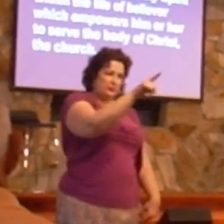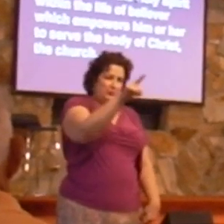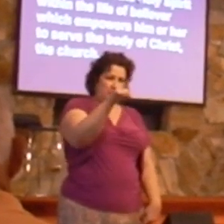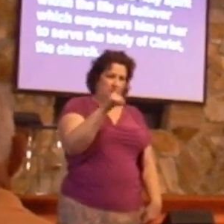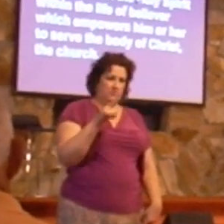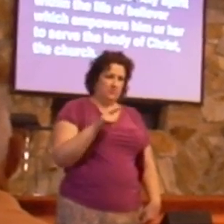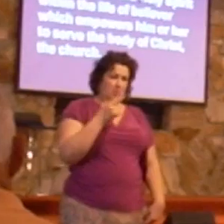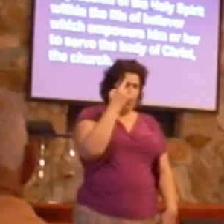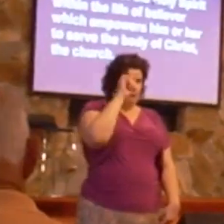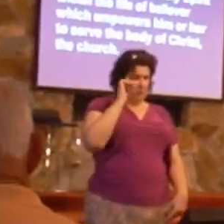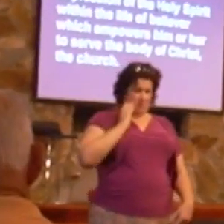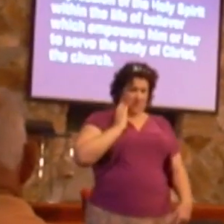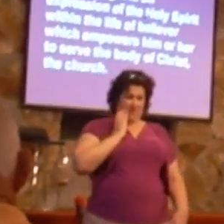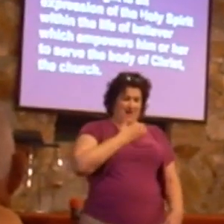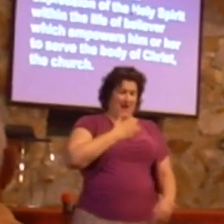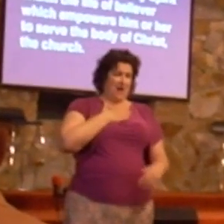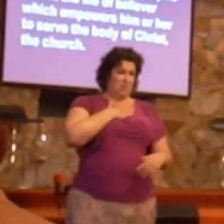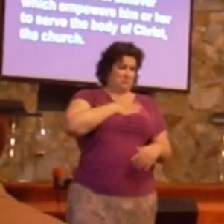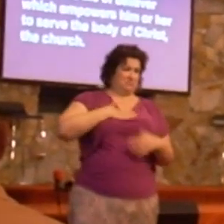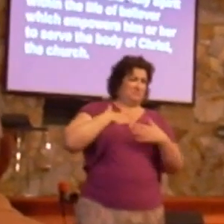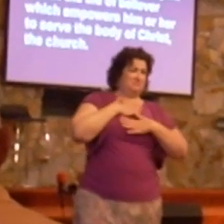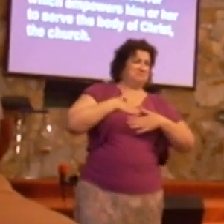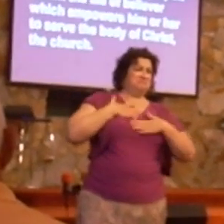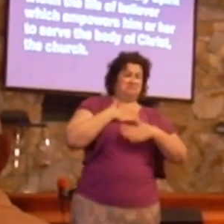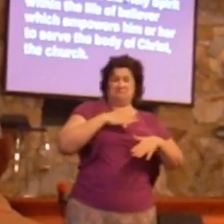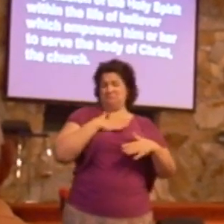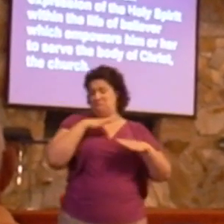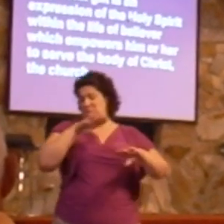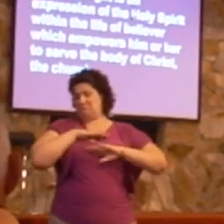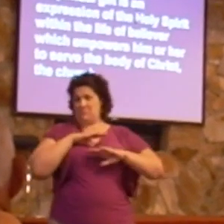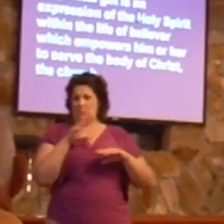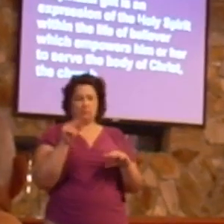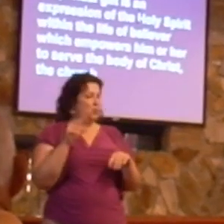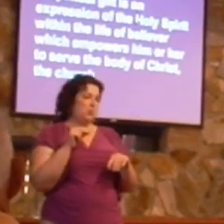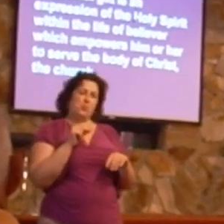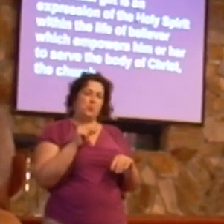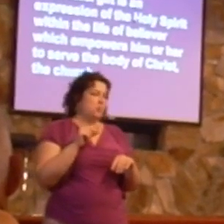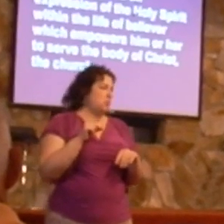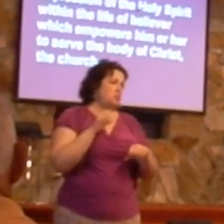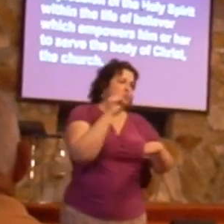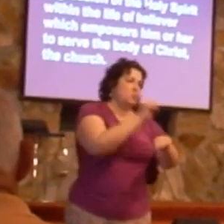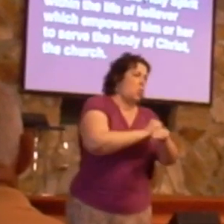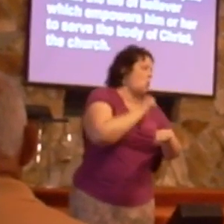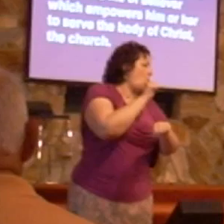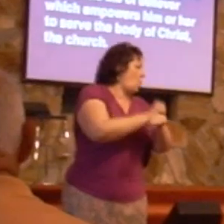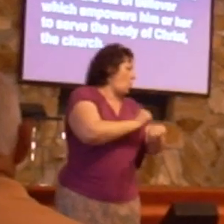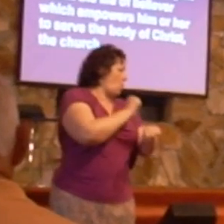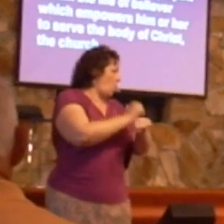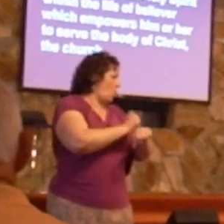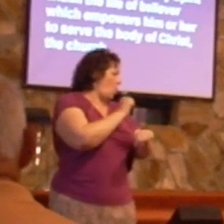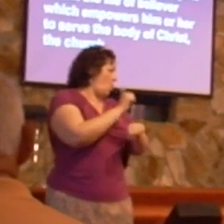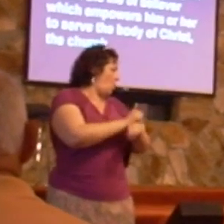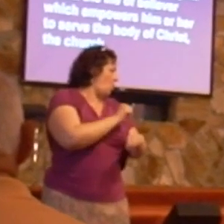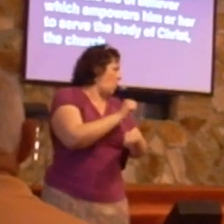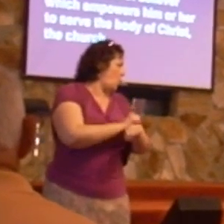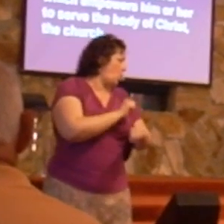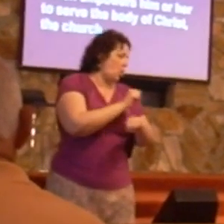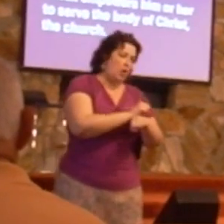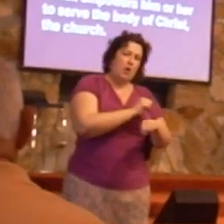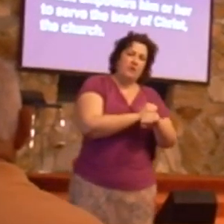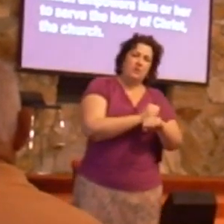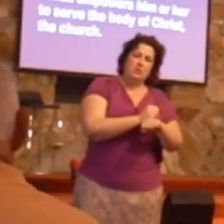for our employment. For us to be used within the body of Christ to